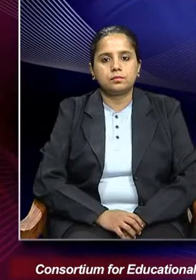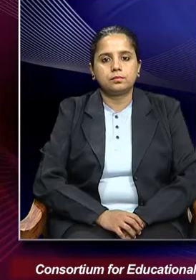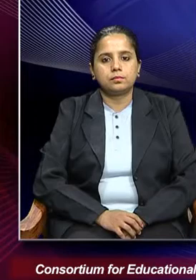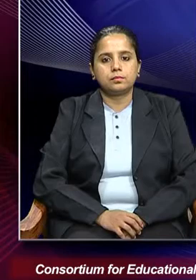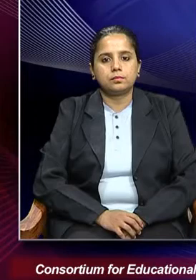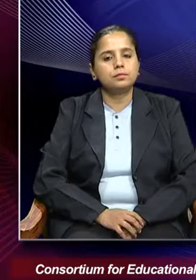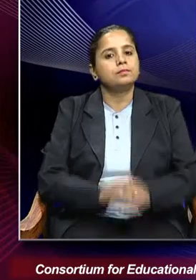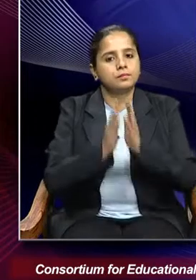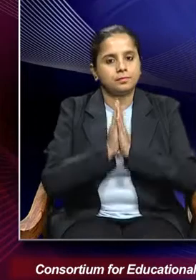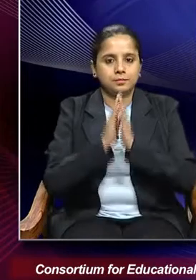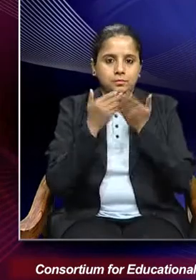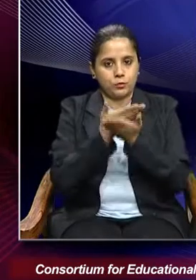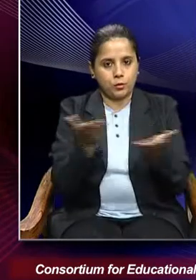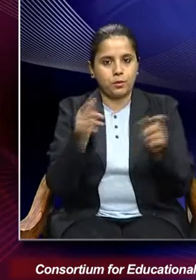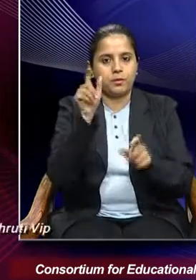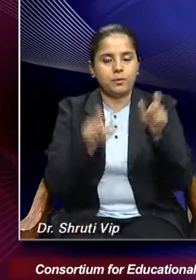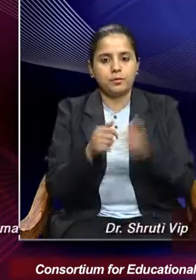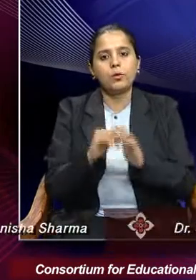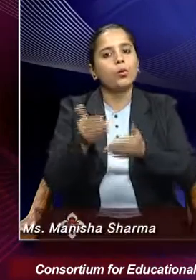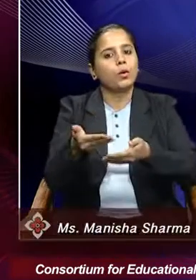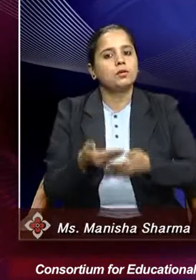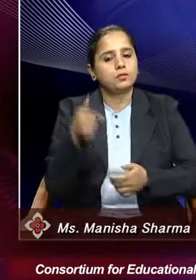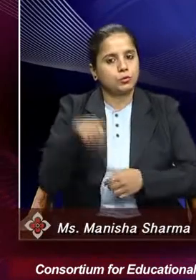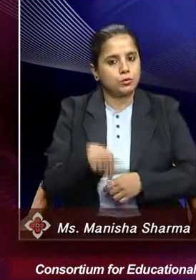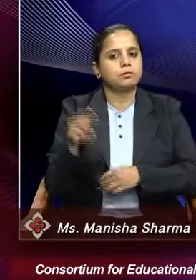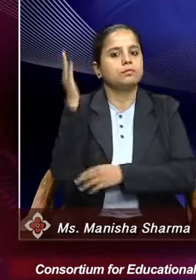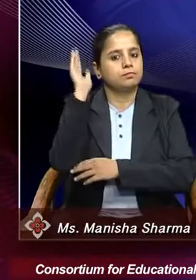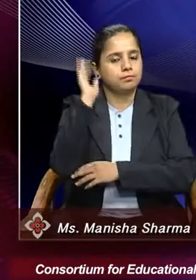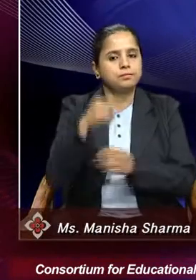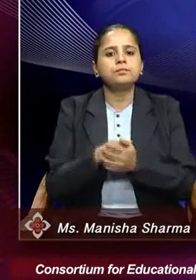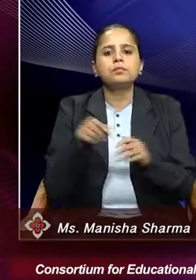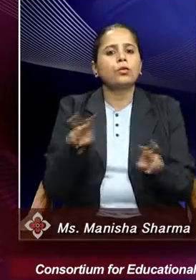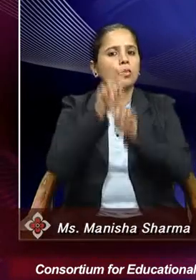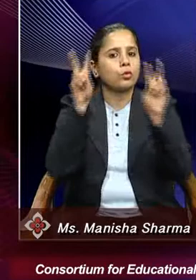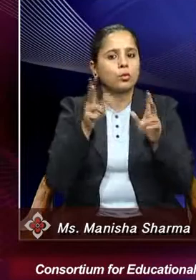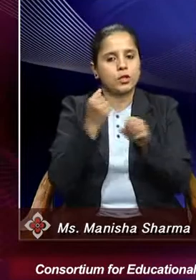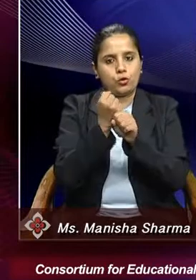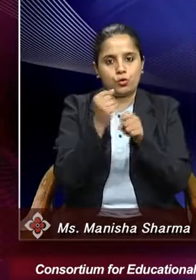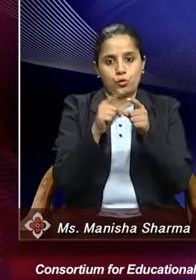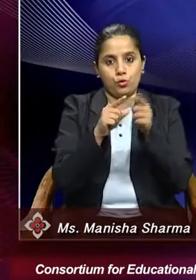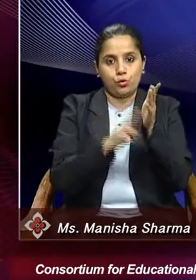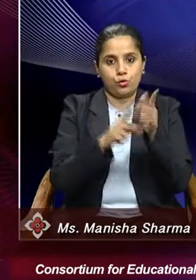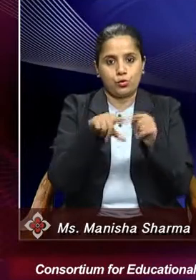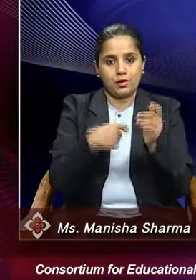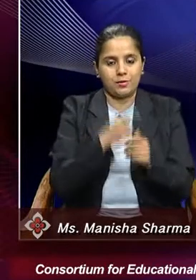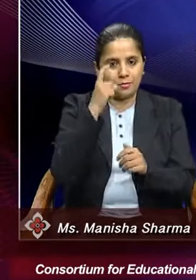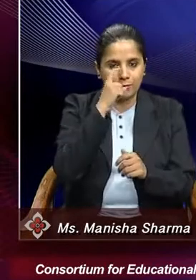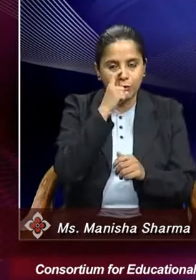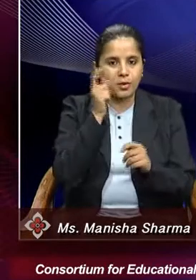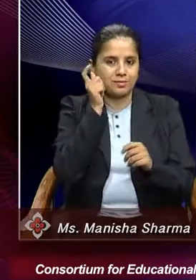Greetings, everyone. Welcome to today's lecture on Gender and Autobiography.